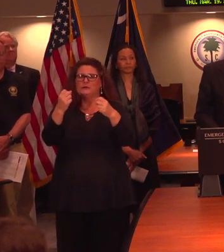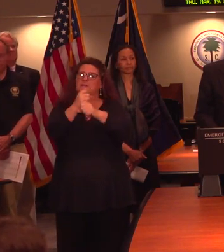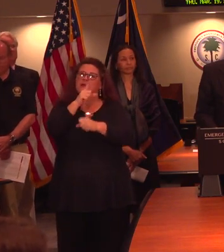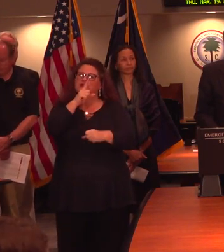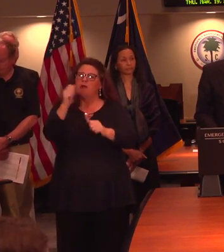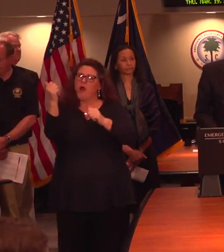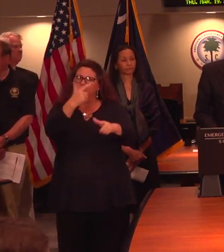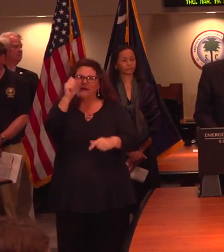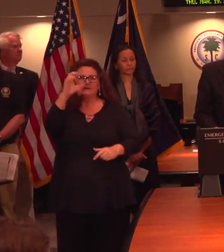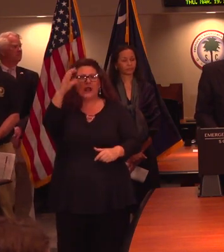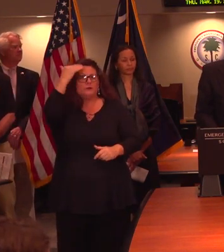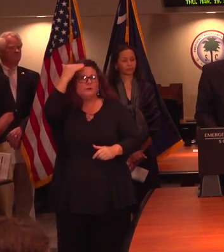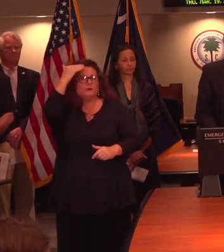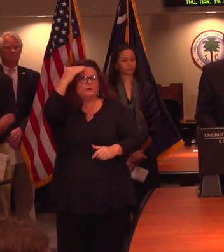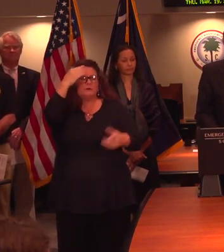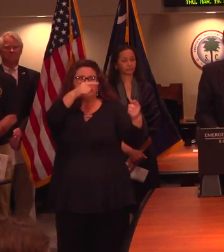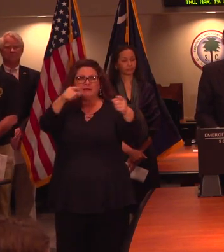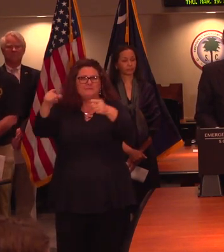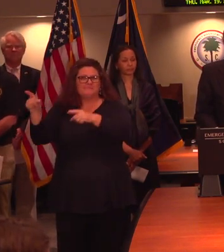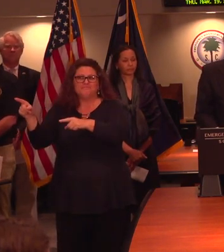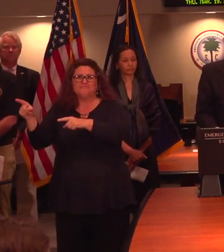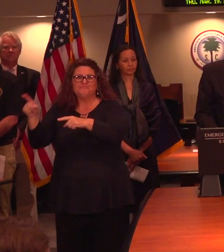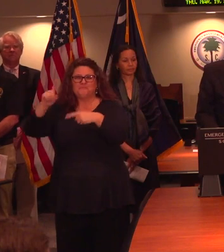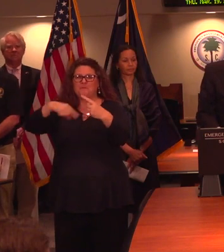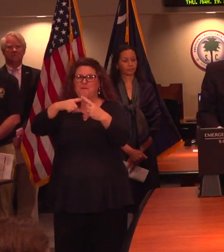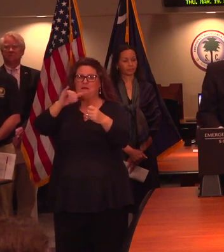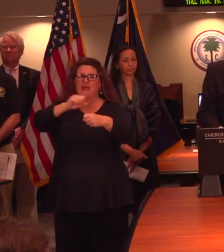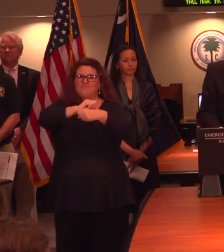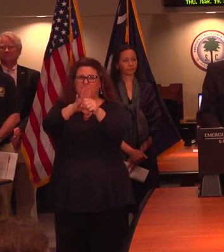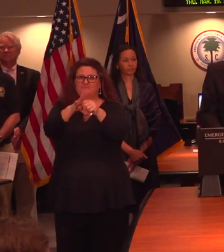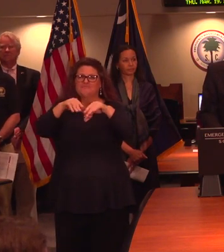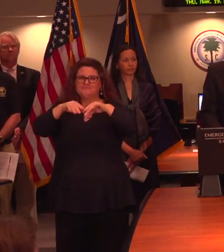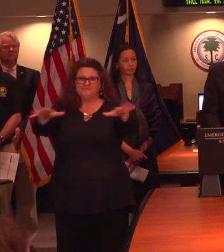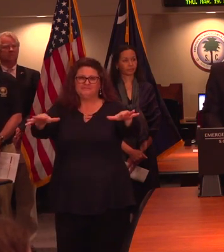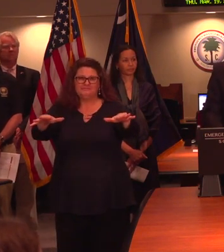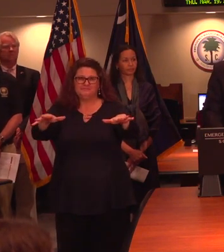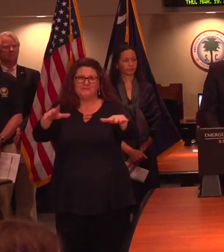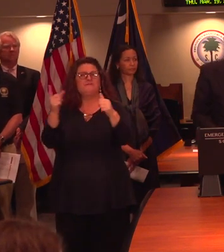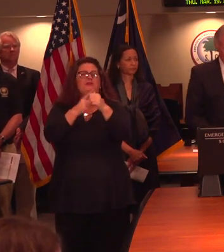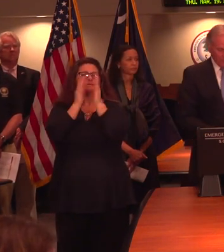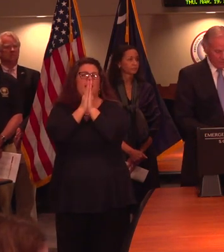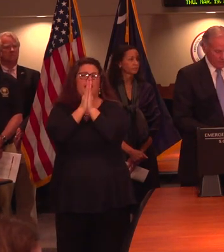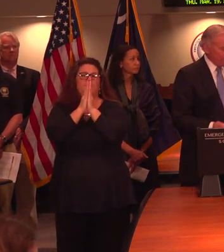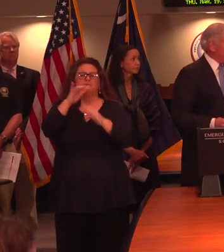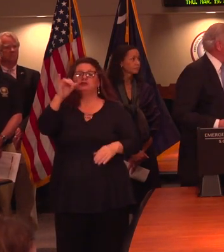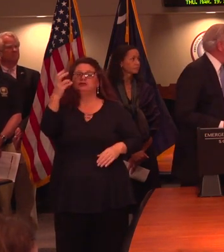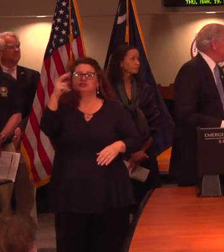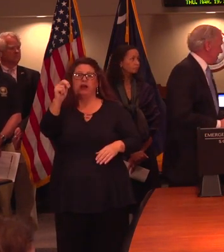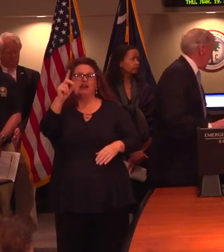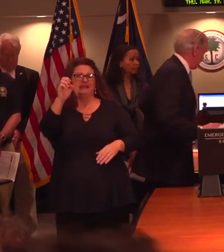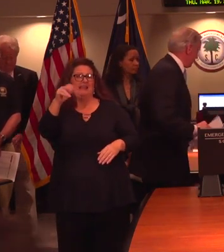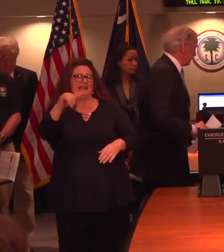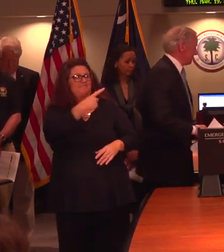Carolina up to date on the coronavirus. And we'll start with the prayer, Chaplain John Denny,